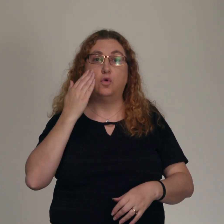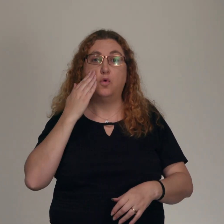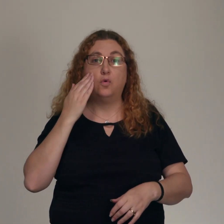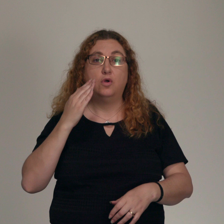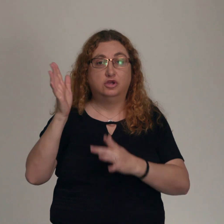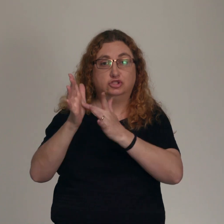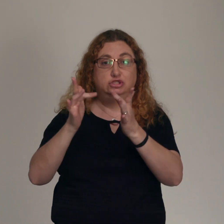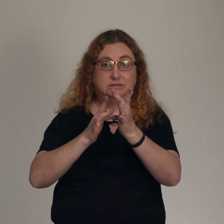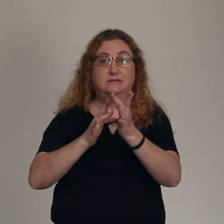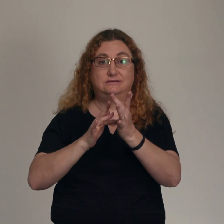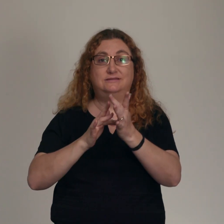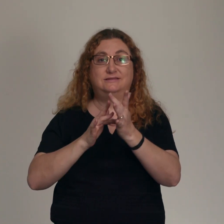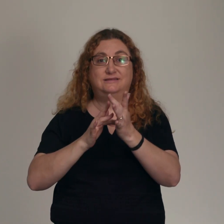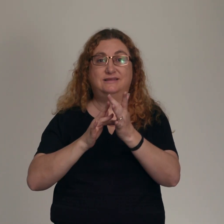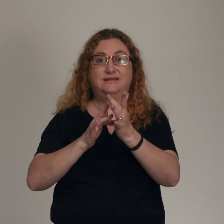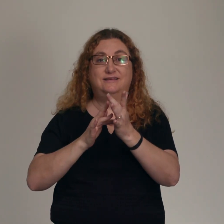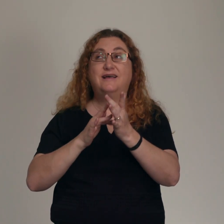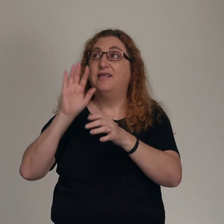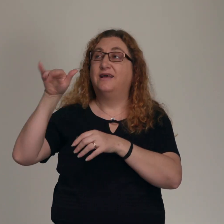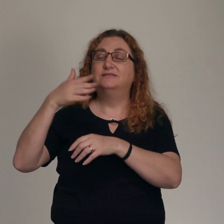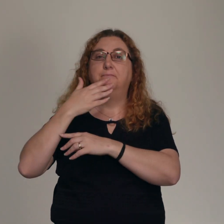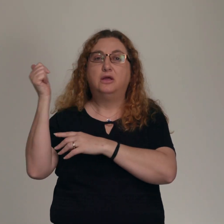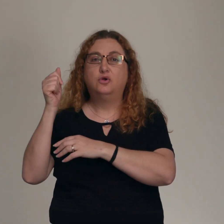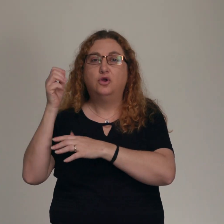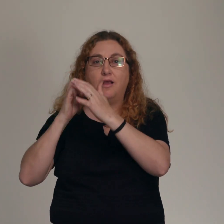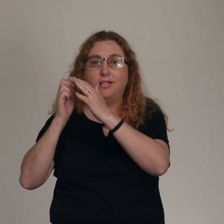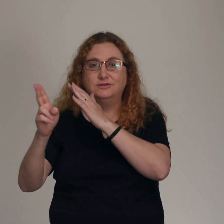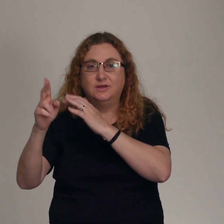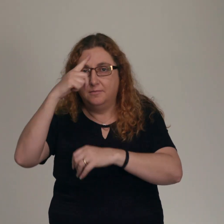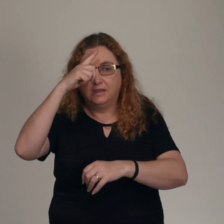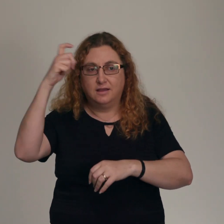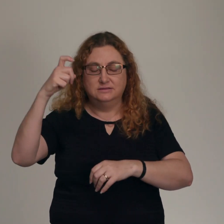reconciliation with God and a reconciliation with each other.